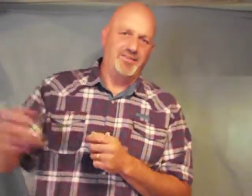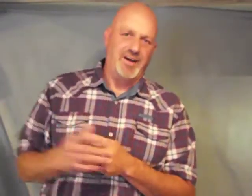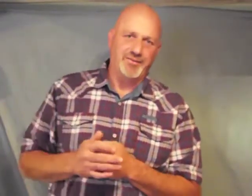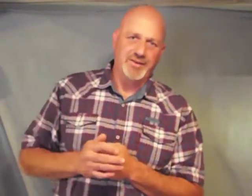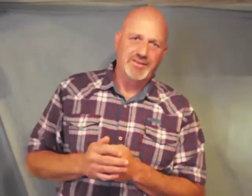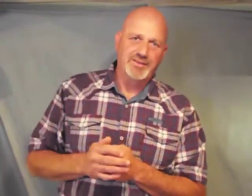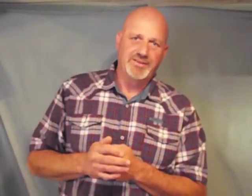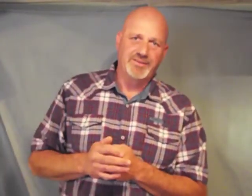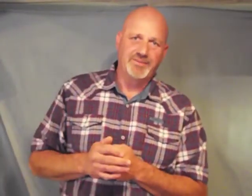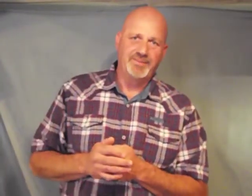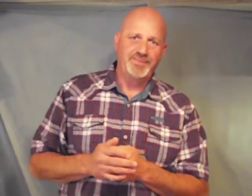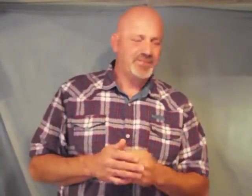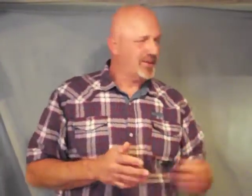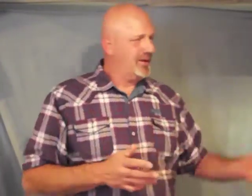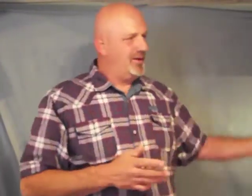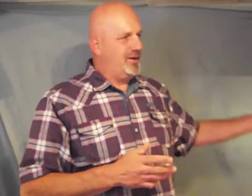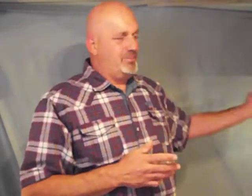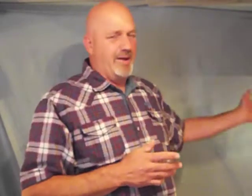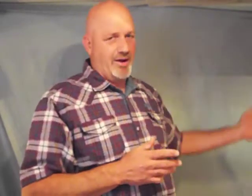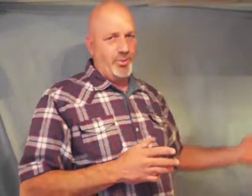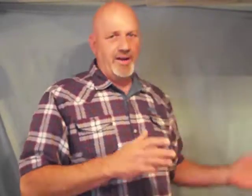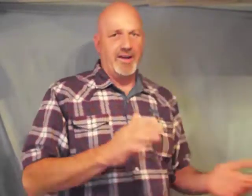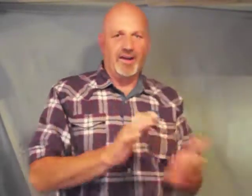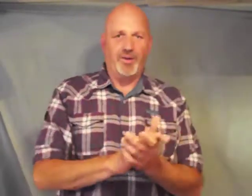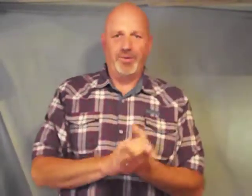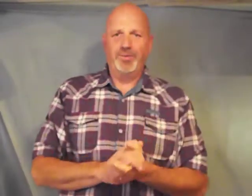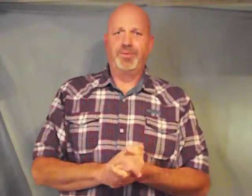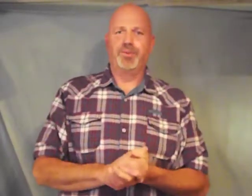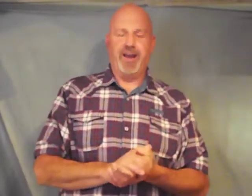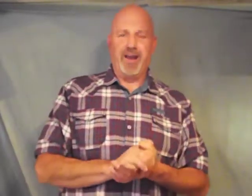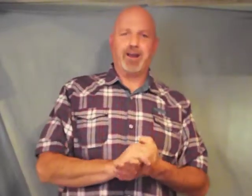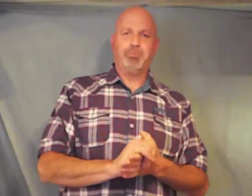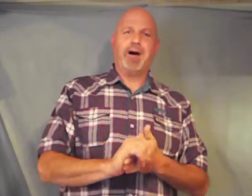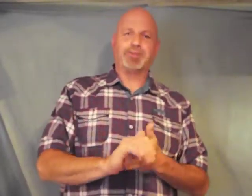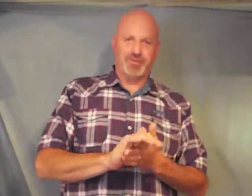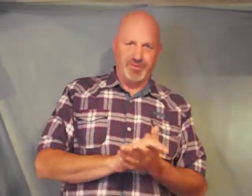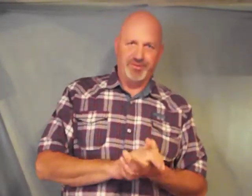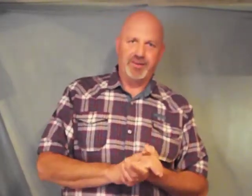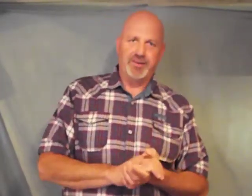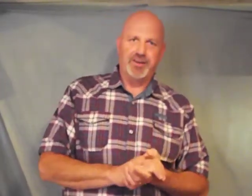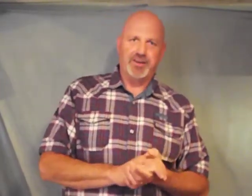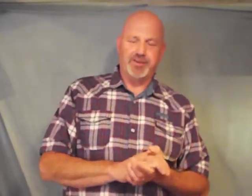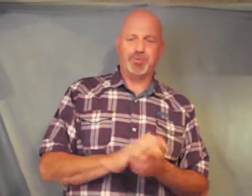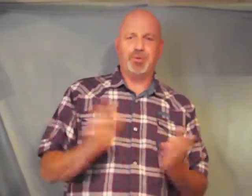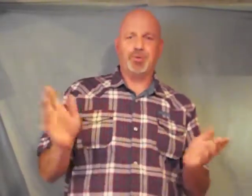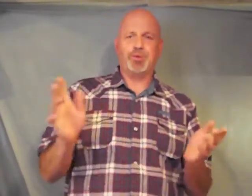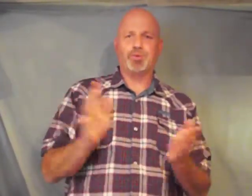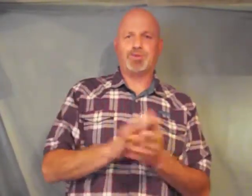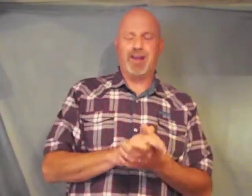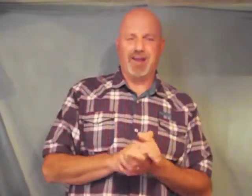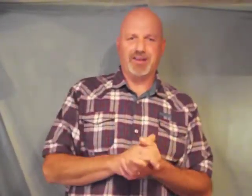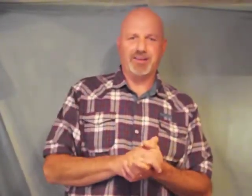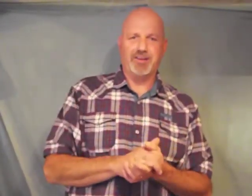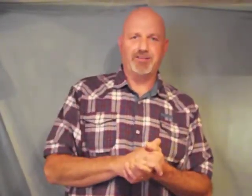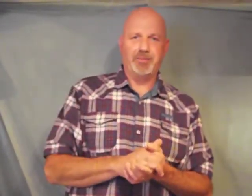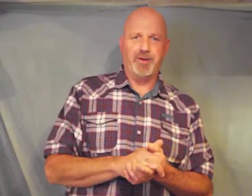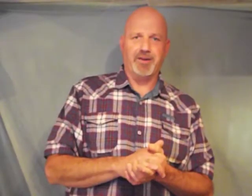offerings about a week ago we had an apostle come through where we were staying at the RV park